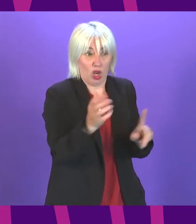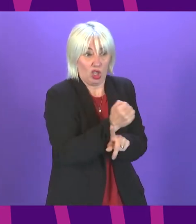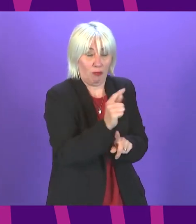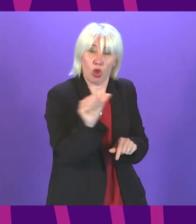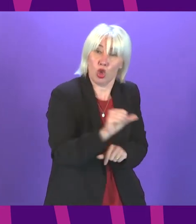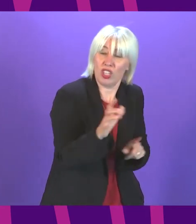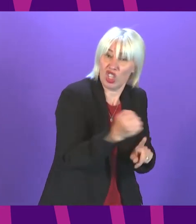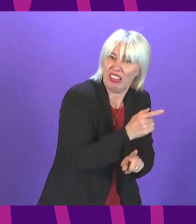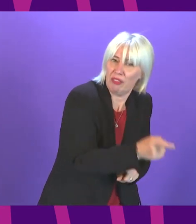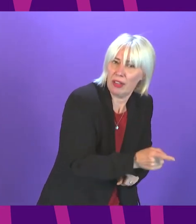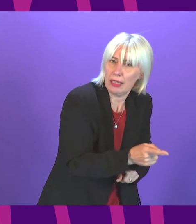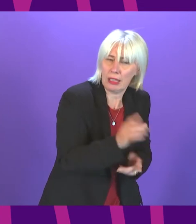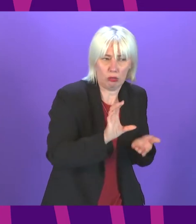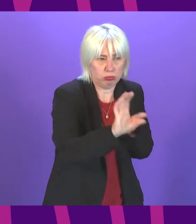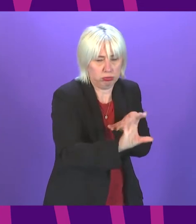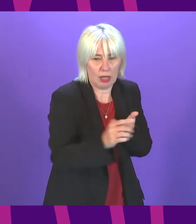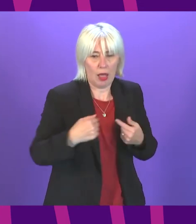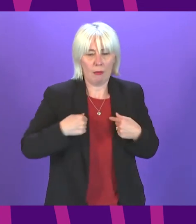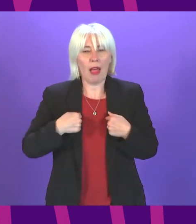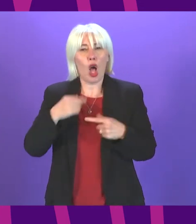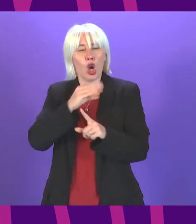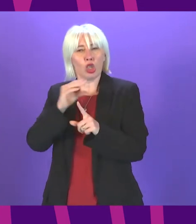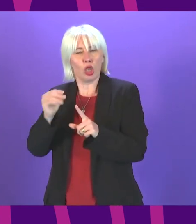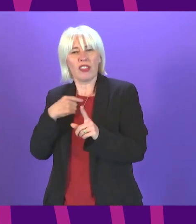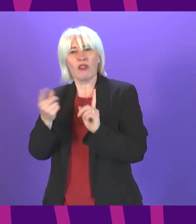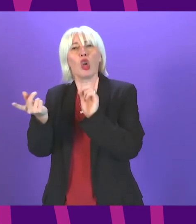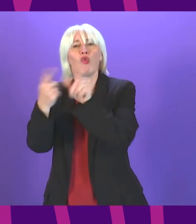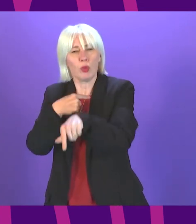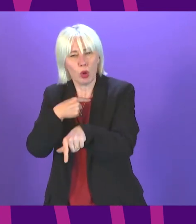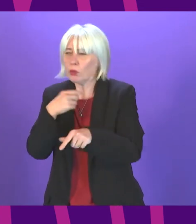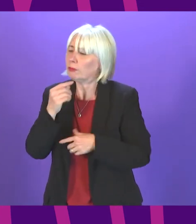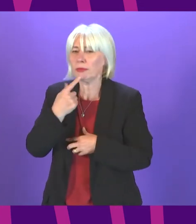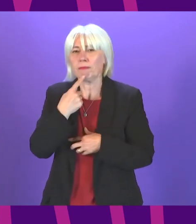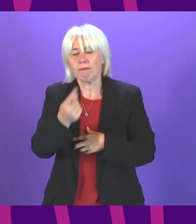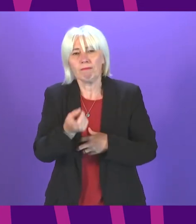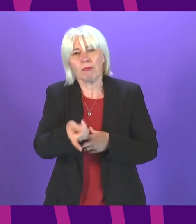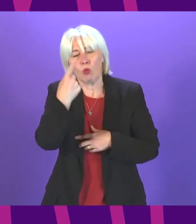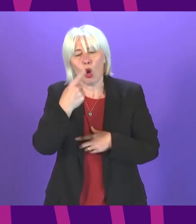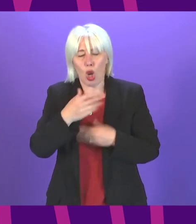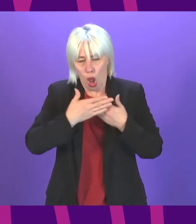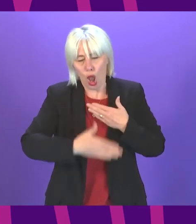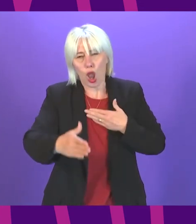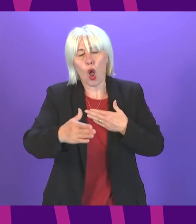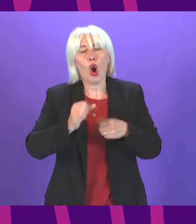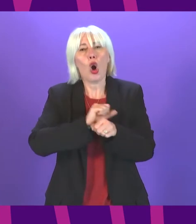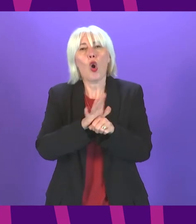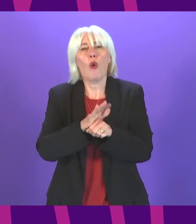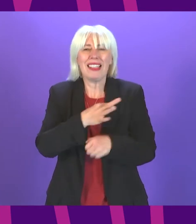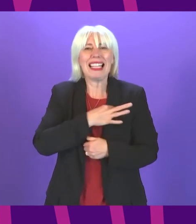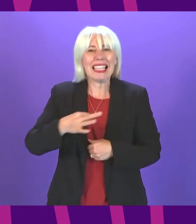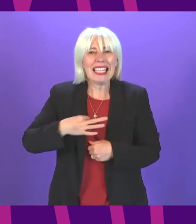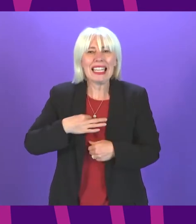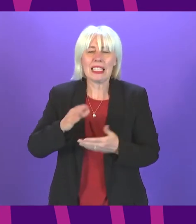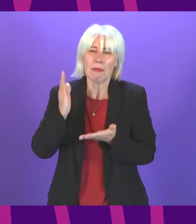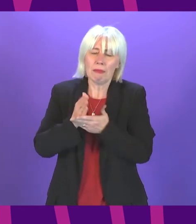however as part of our suggested response we have called for the establishment of specialist long COVID treatment clinics to offer the